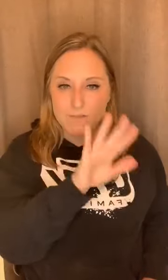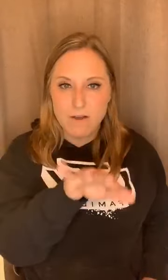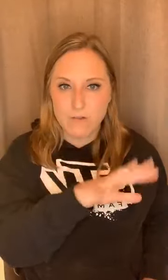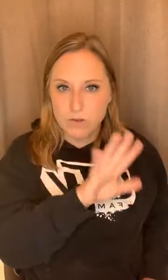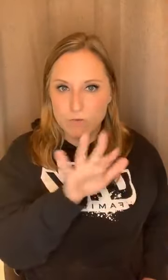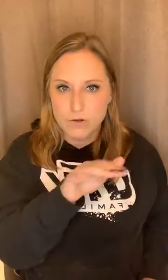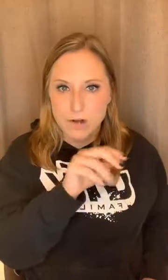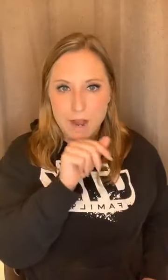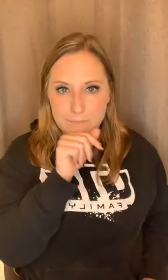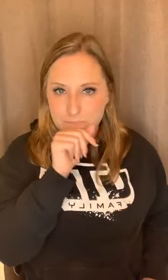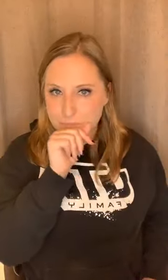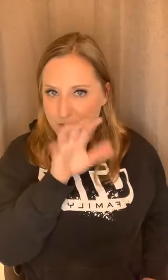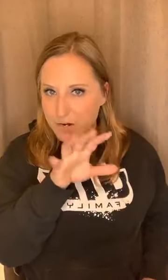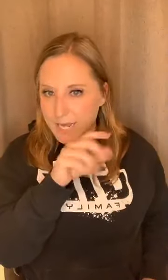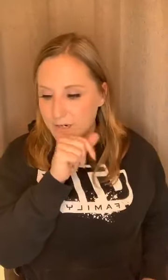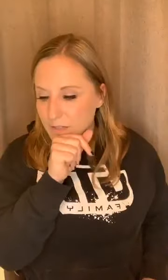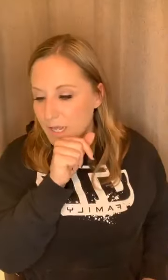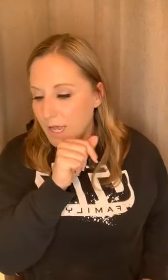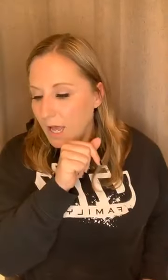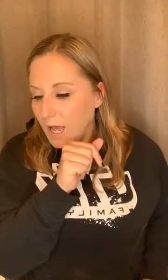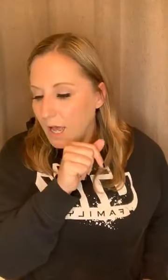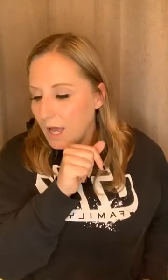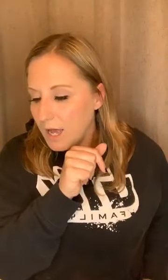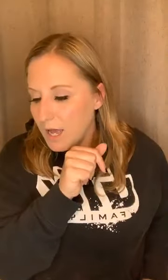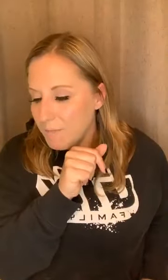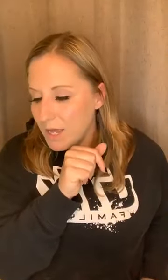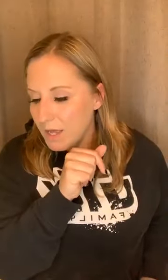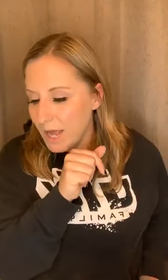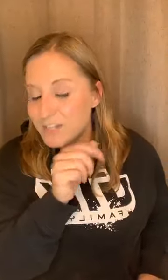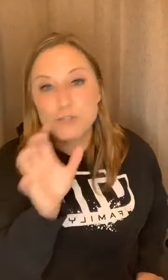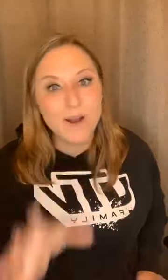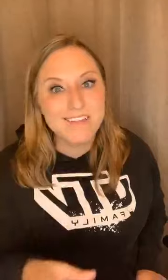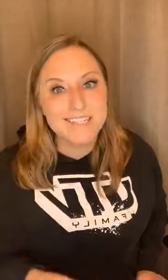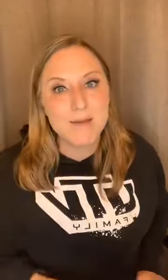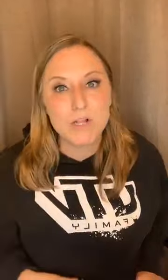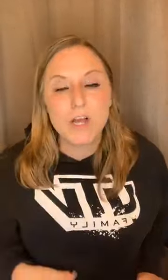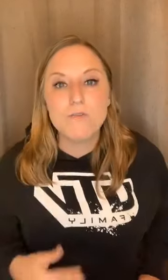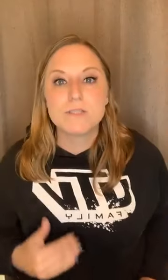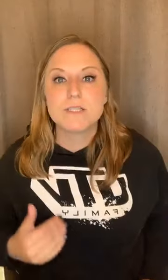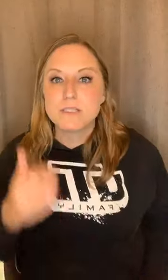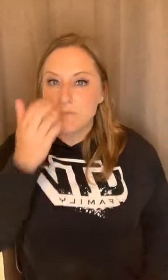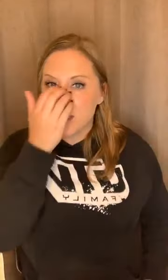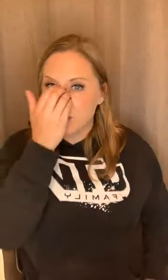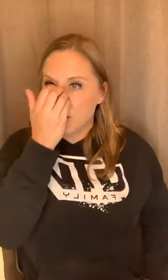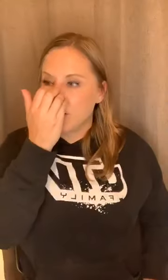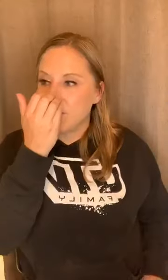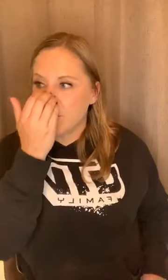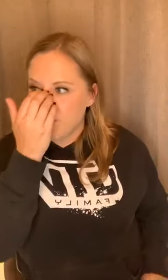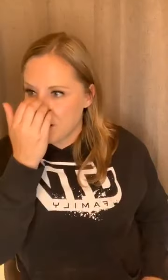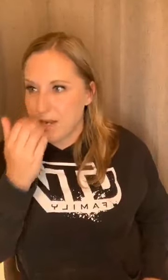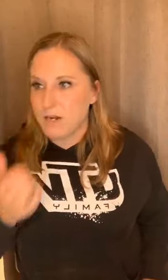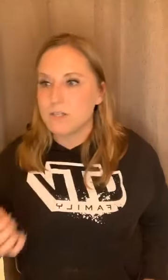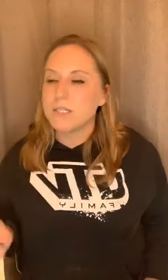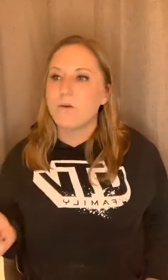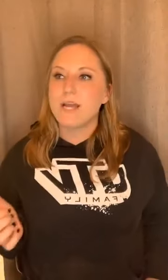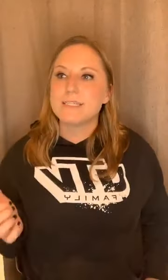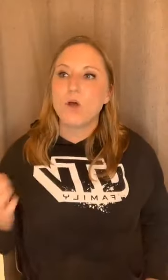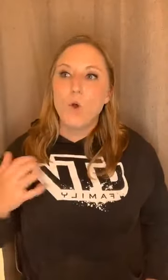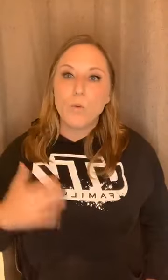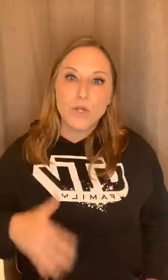follow you, your account. And just wear the damn clothes. This is something I learned from a friend of mine also is when you